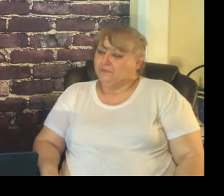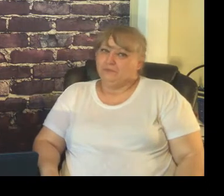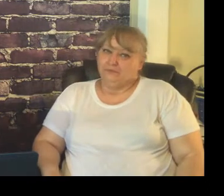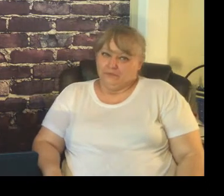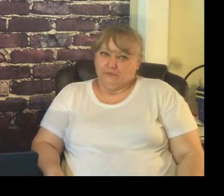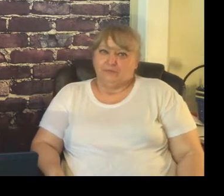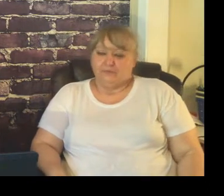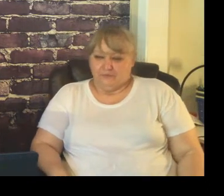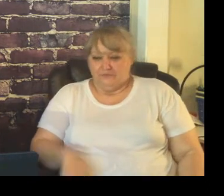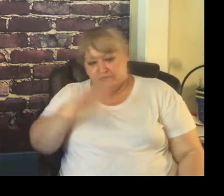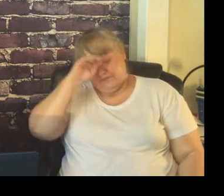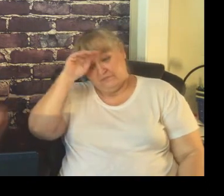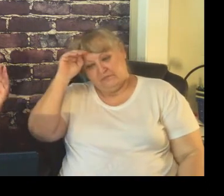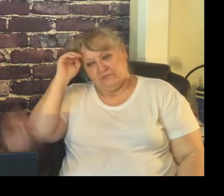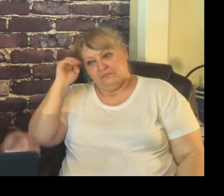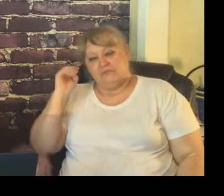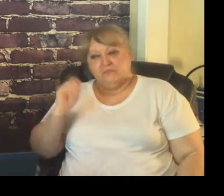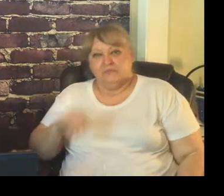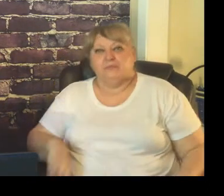feel like they can't do anything because the kid is so low